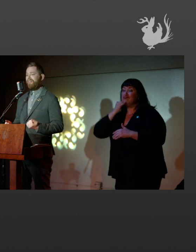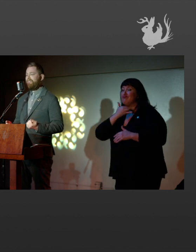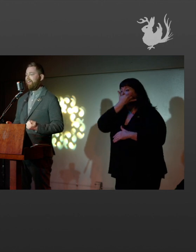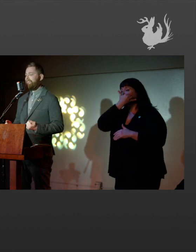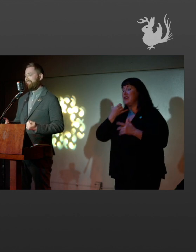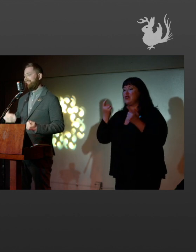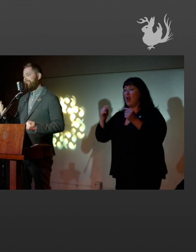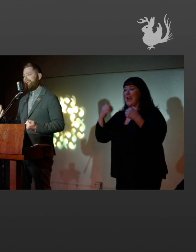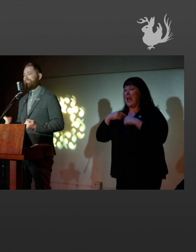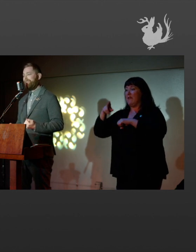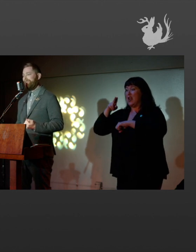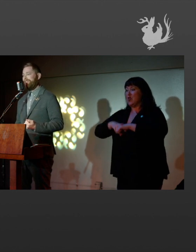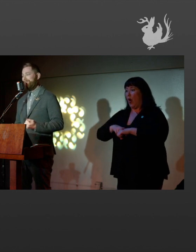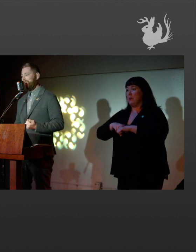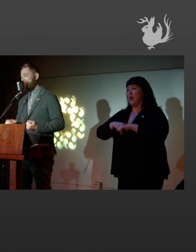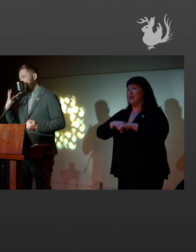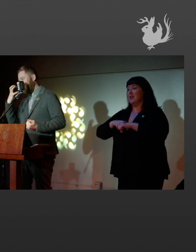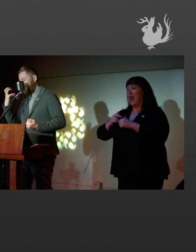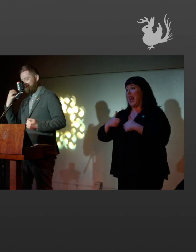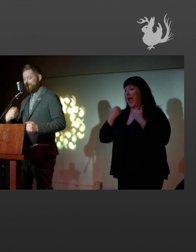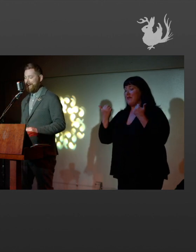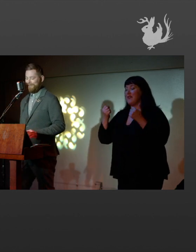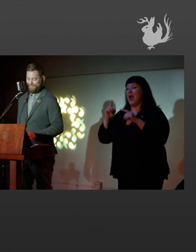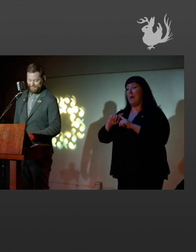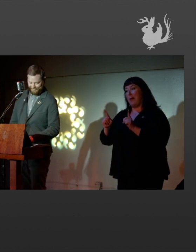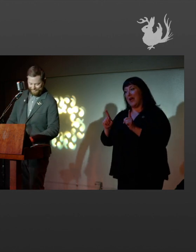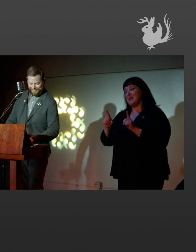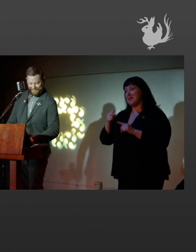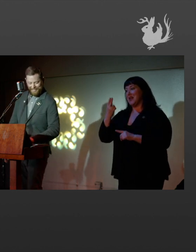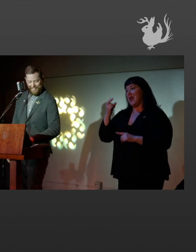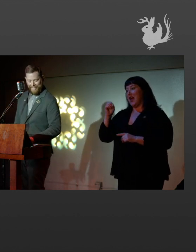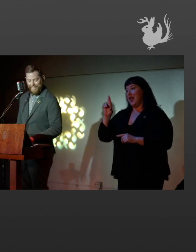and found that the terror house paid him a lot more and grew it all back.